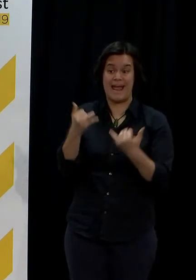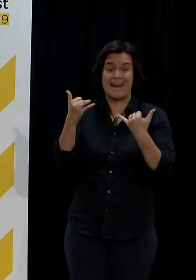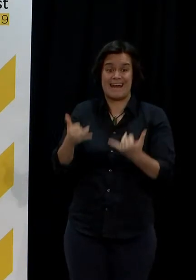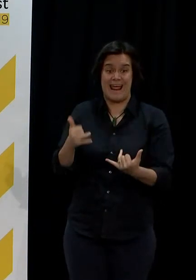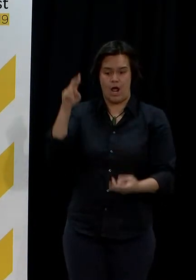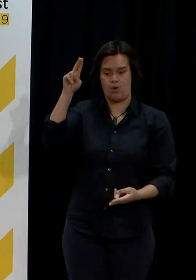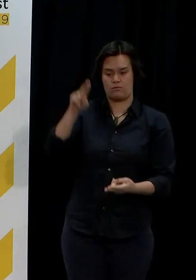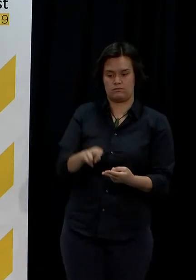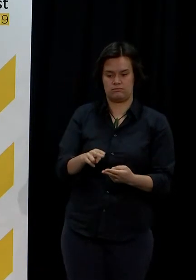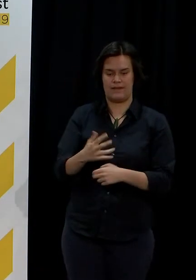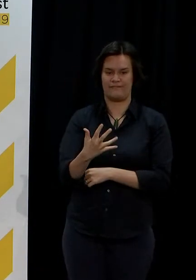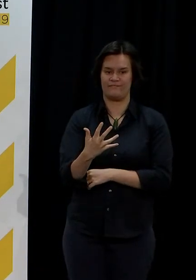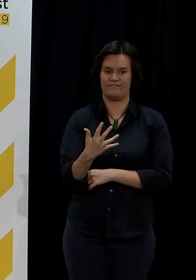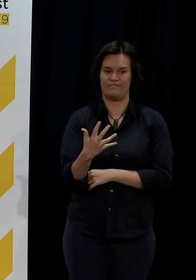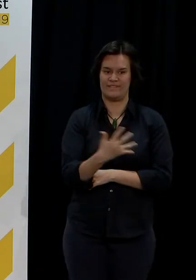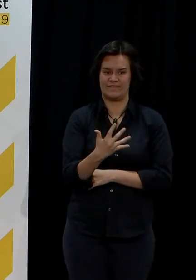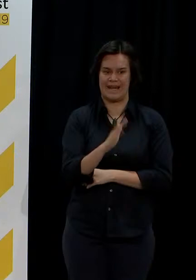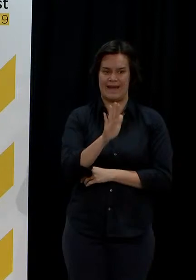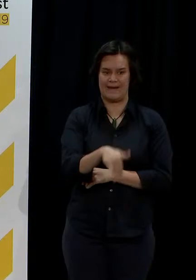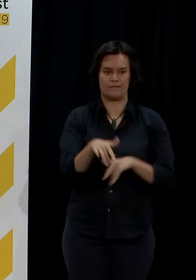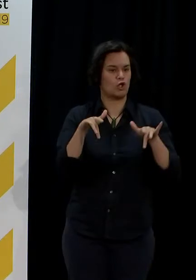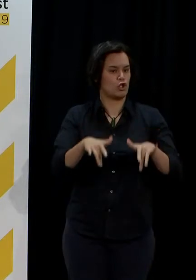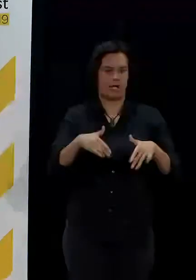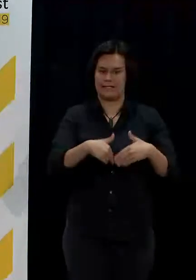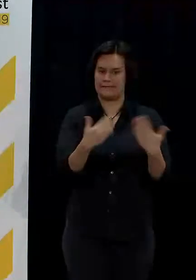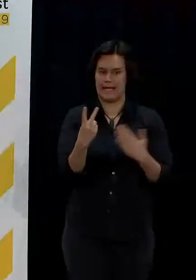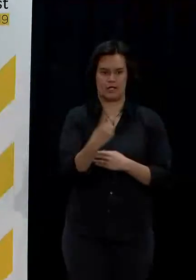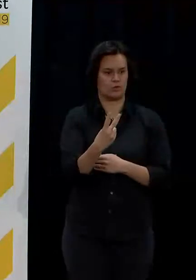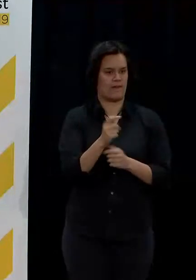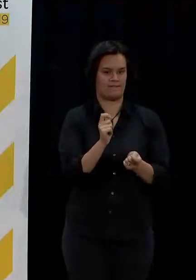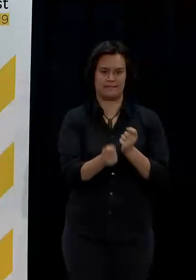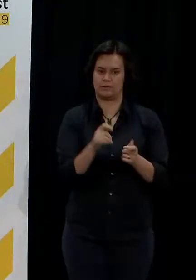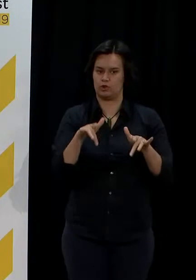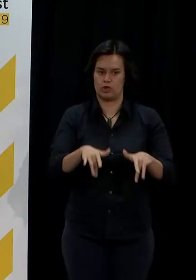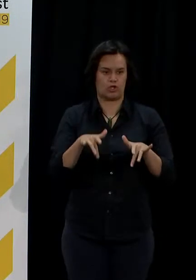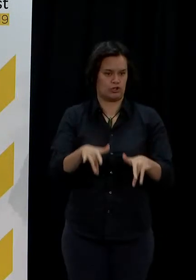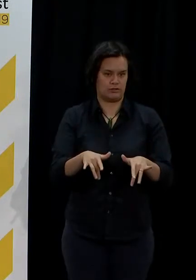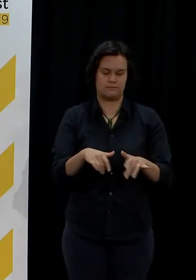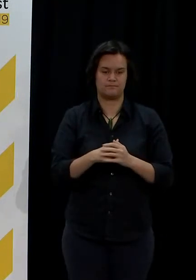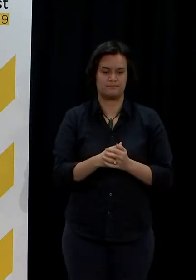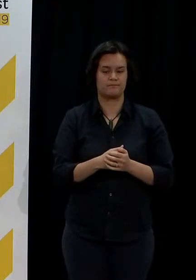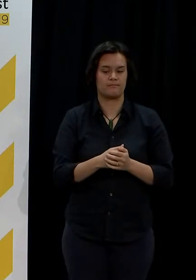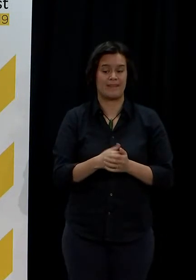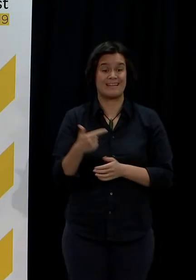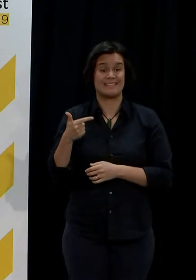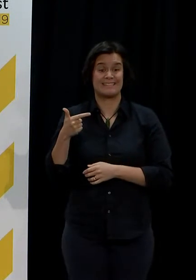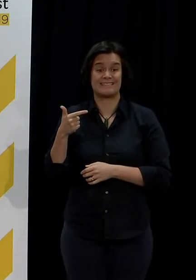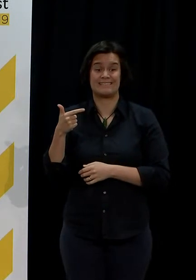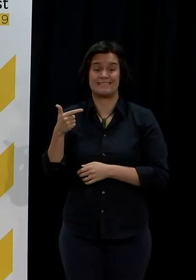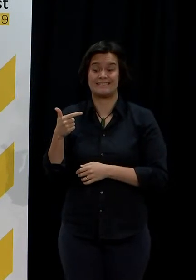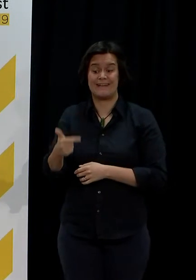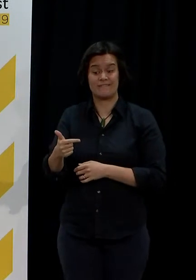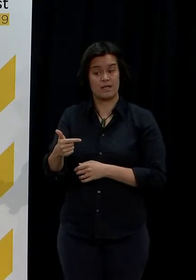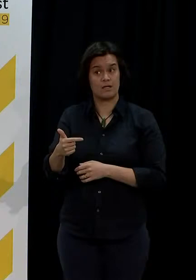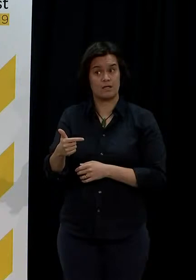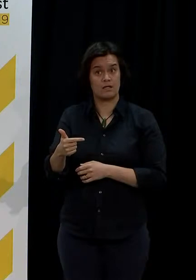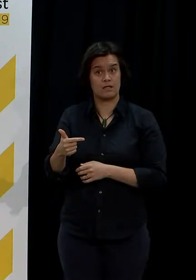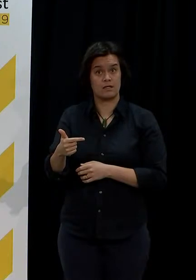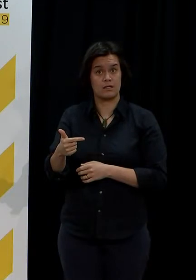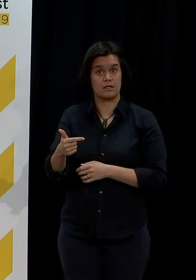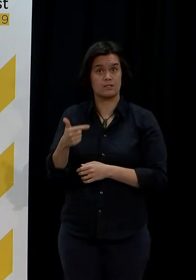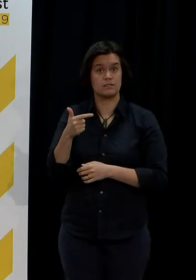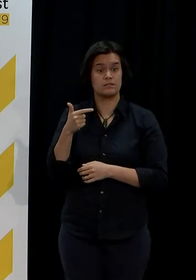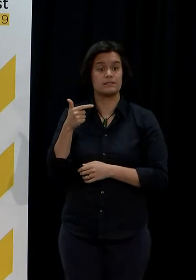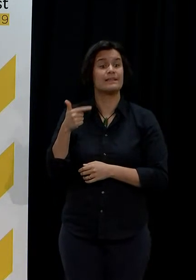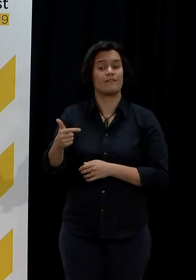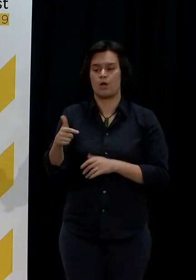15 who are overdue their day 12 test, and are being followed up. Seven, and then I believe in addition, seven are